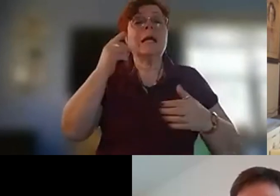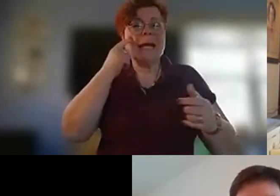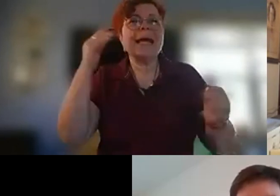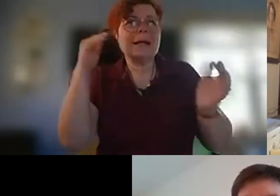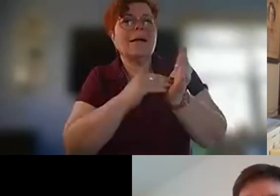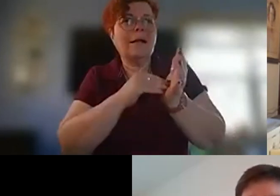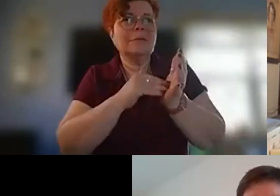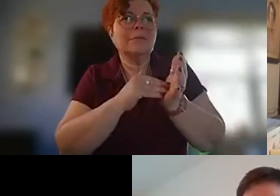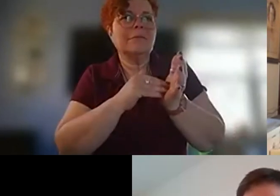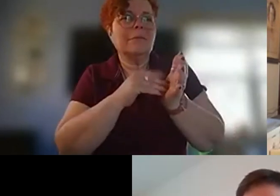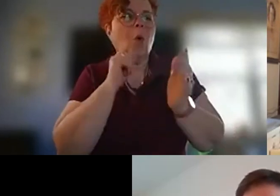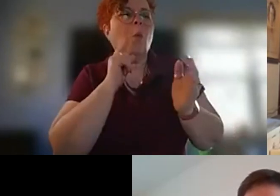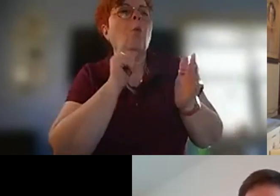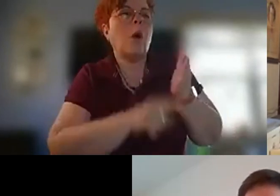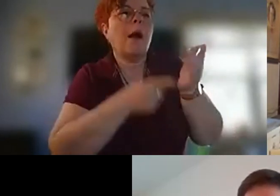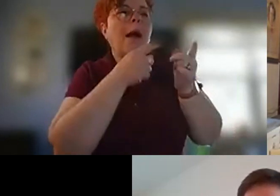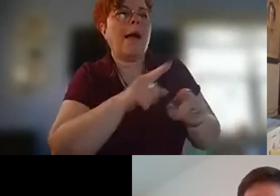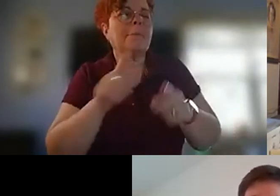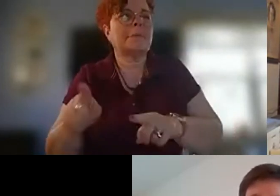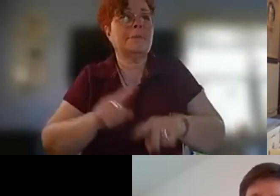time deciding that it would not it would not